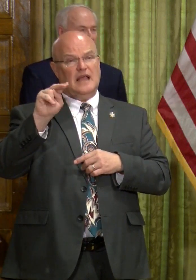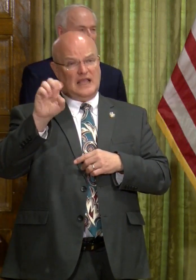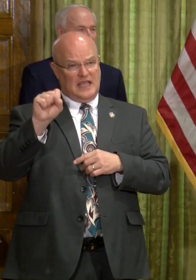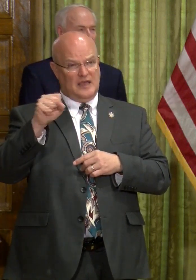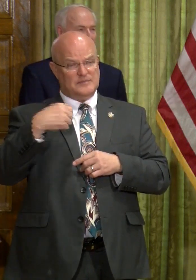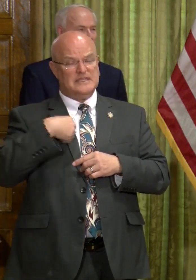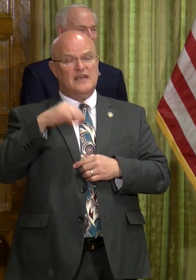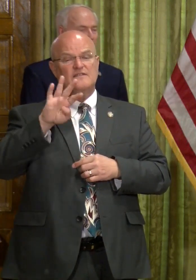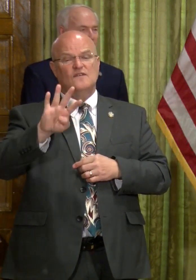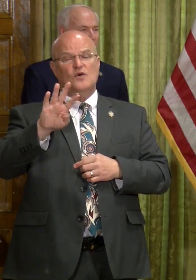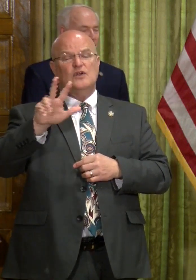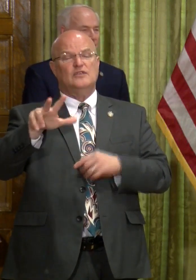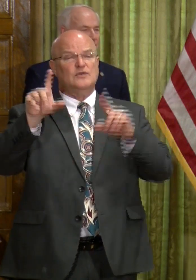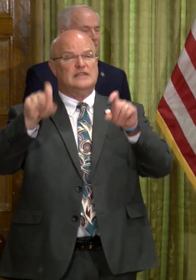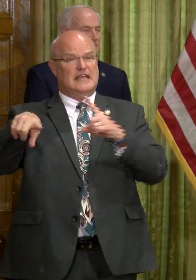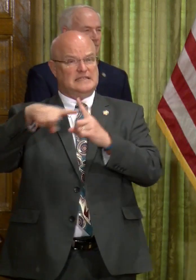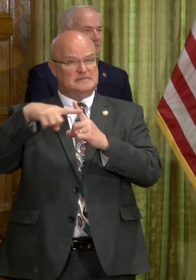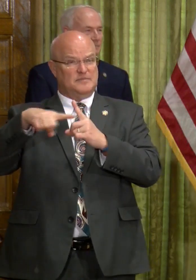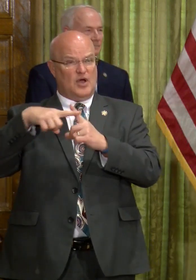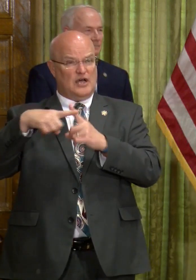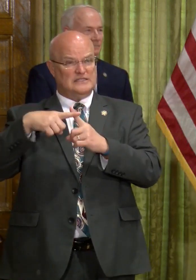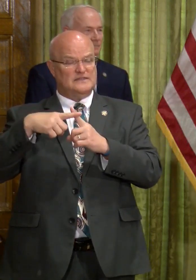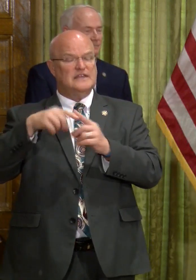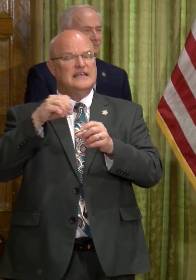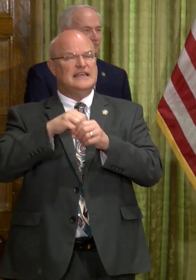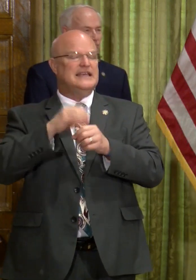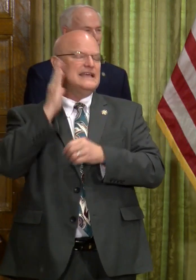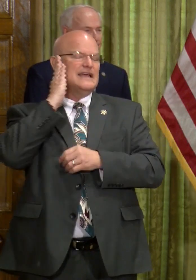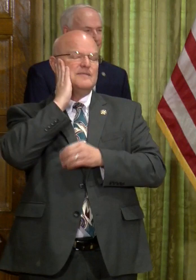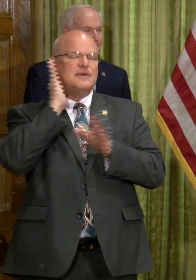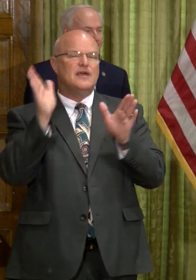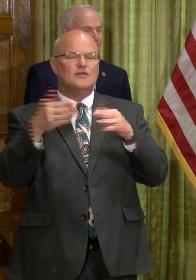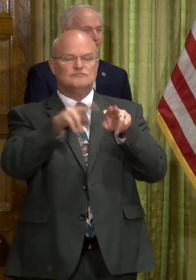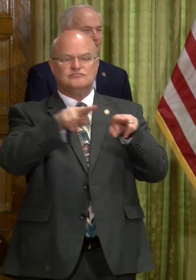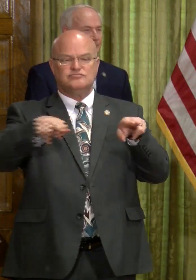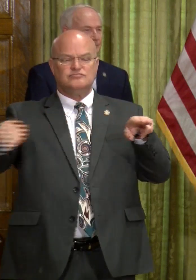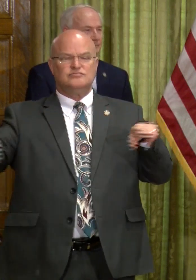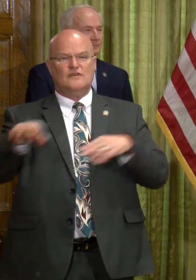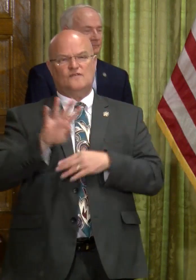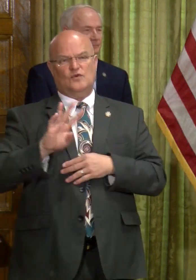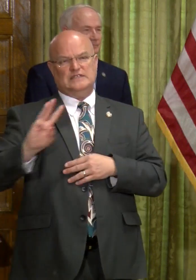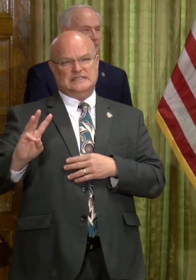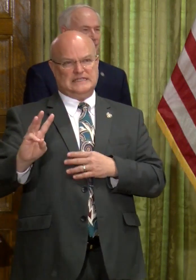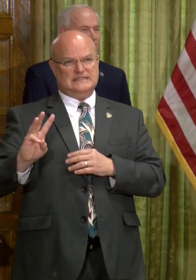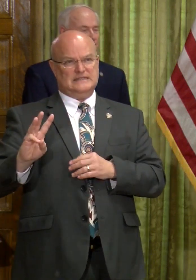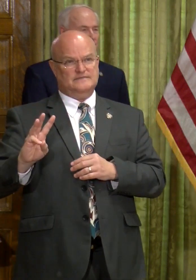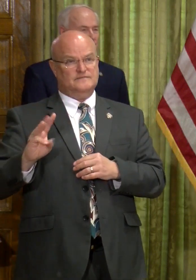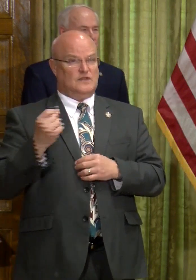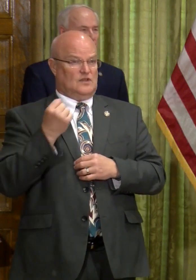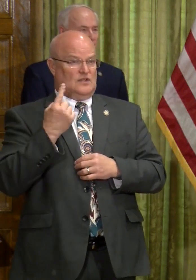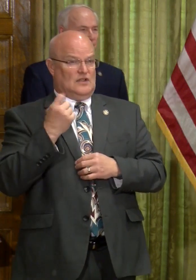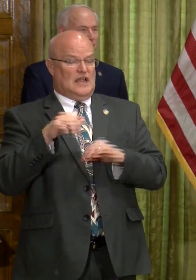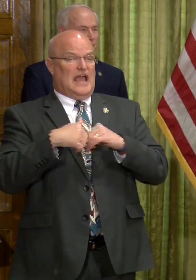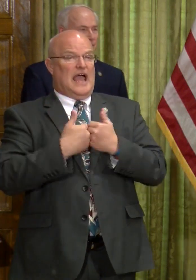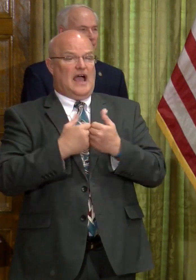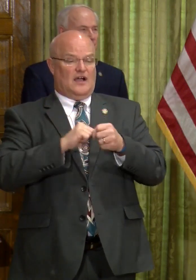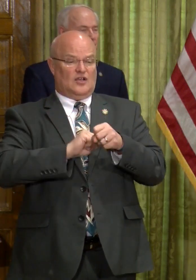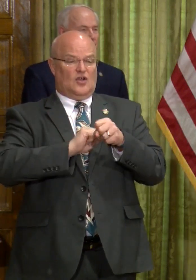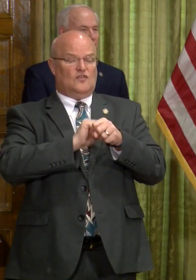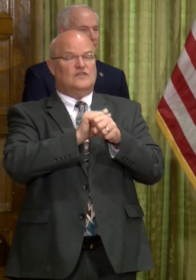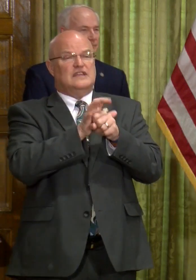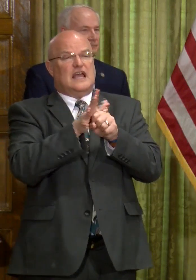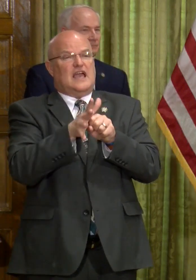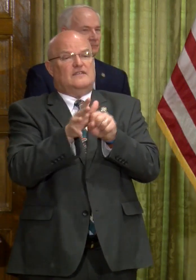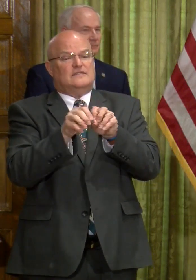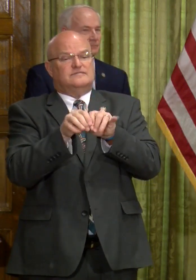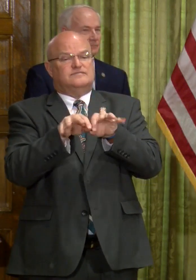43 tests positive and a barracks of 46, so you can understand how efficiently COVID-19 can